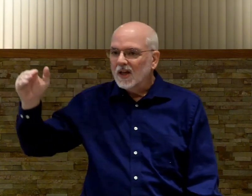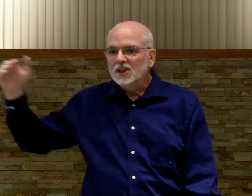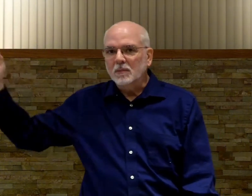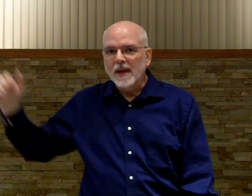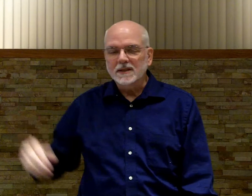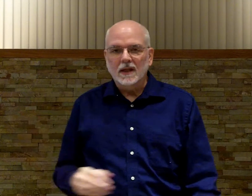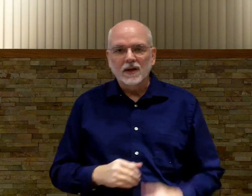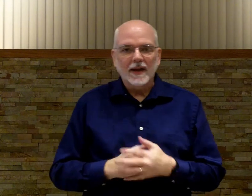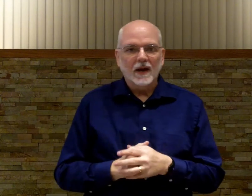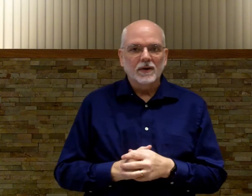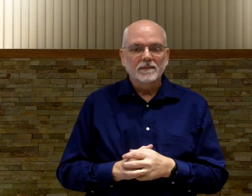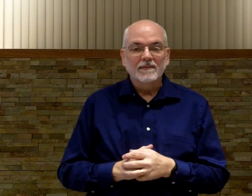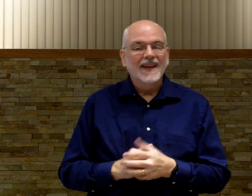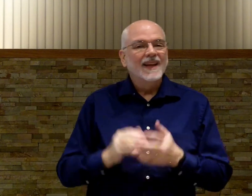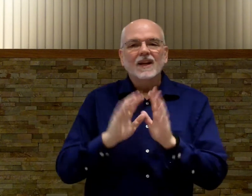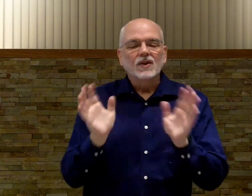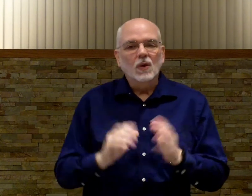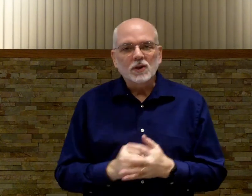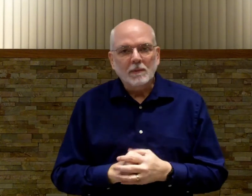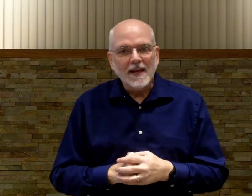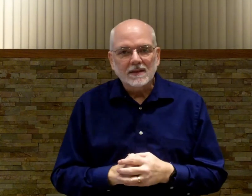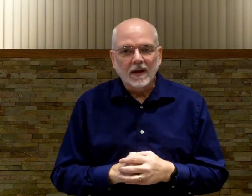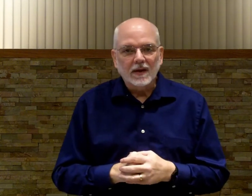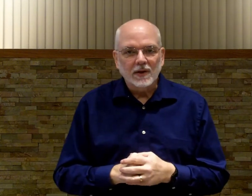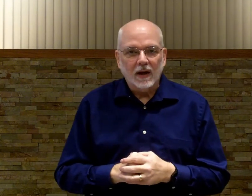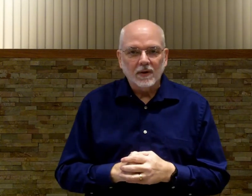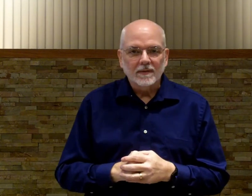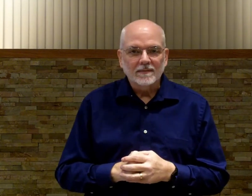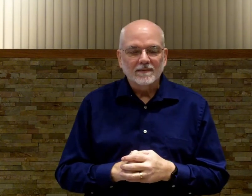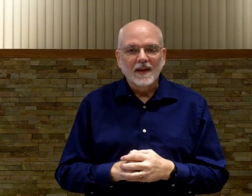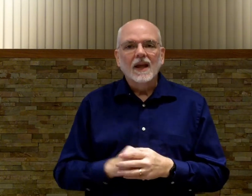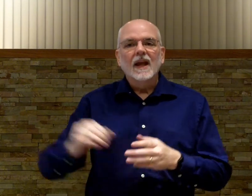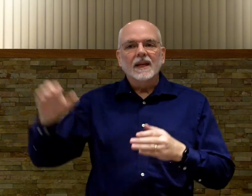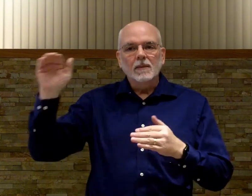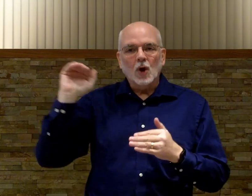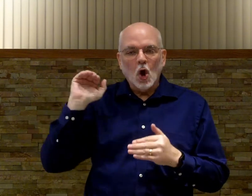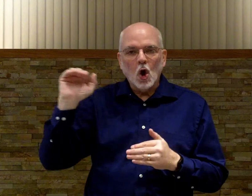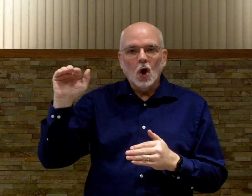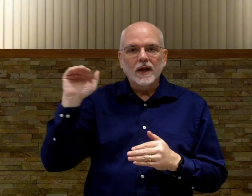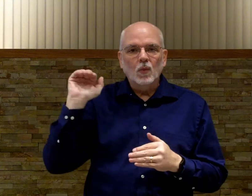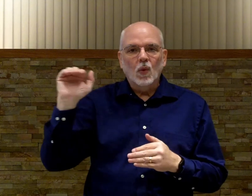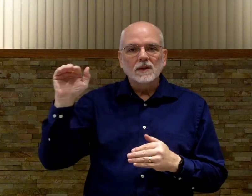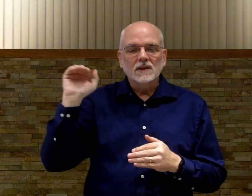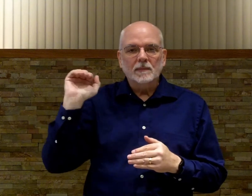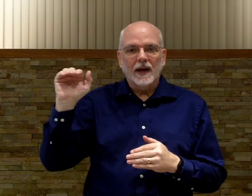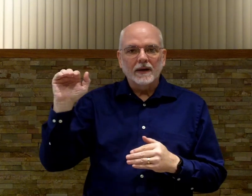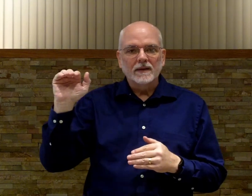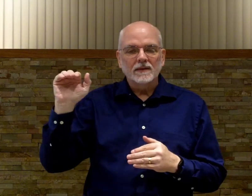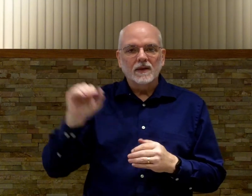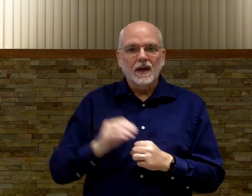space the letters out. Don't space the letters out. Keep it all in one spot. Okay?